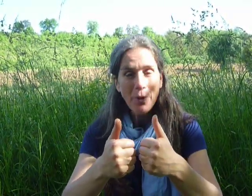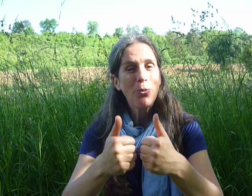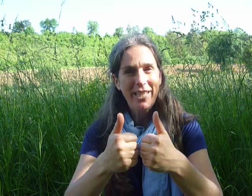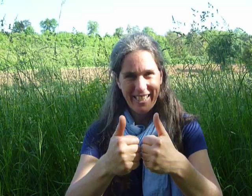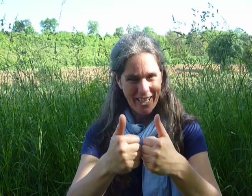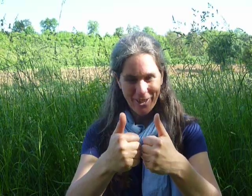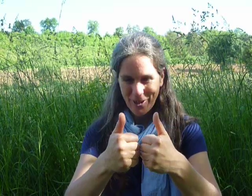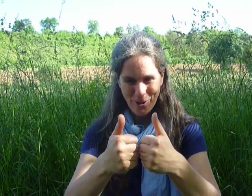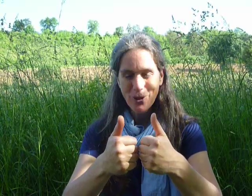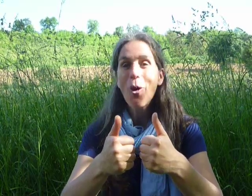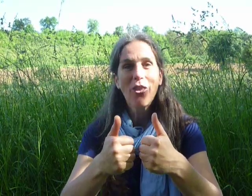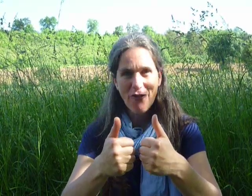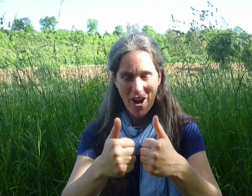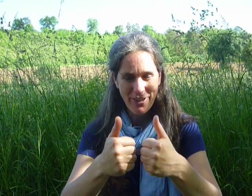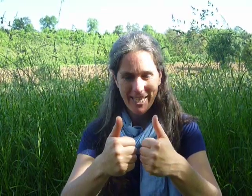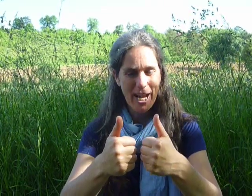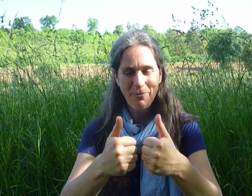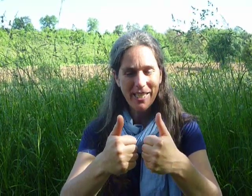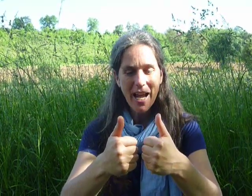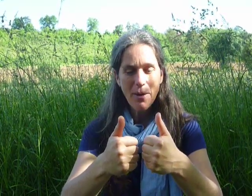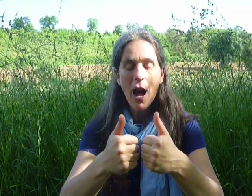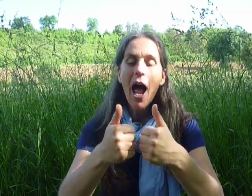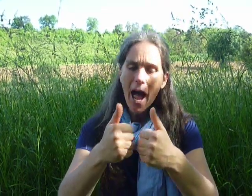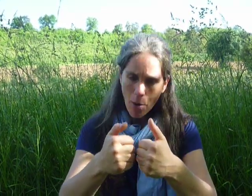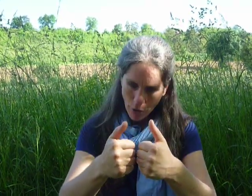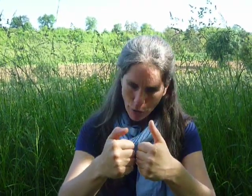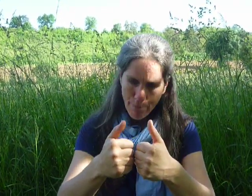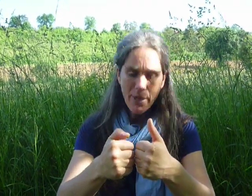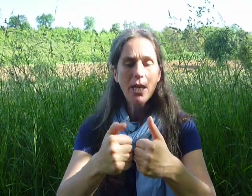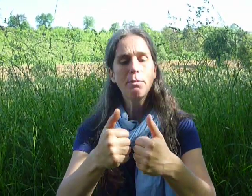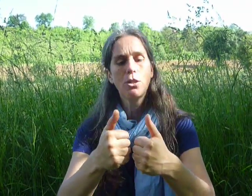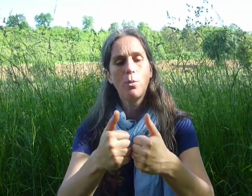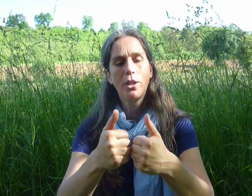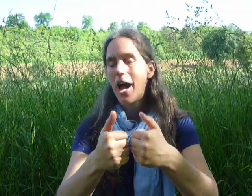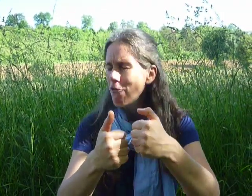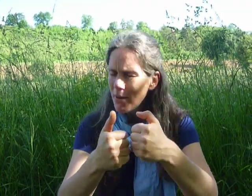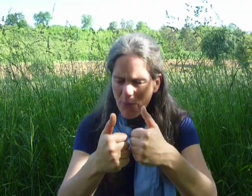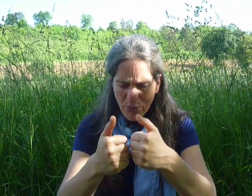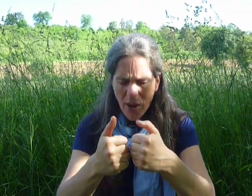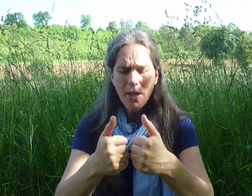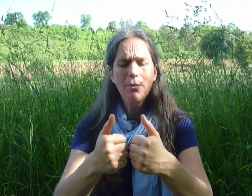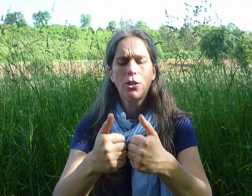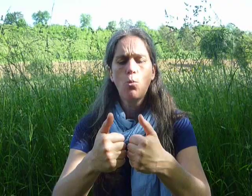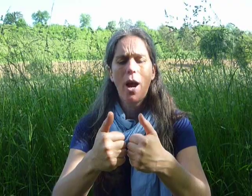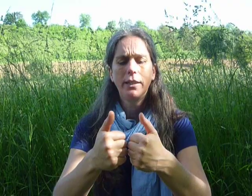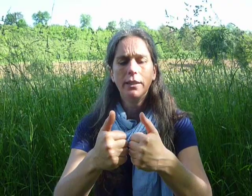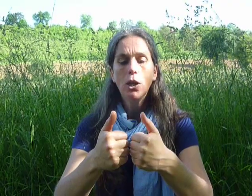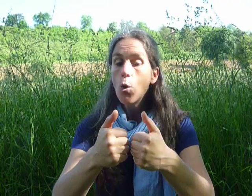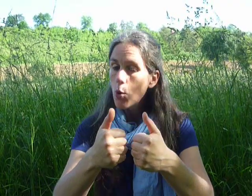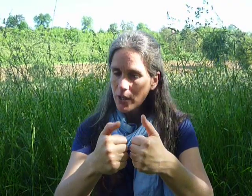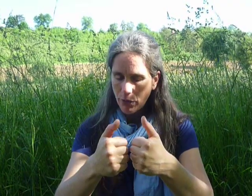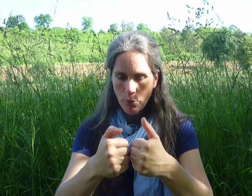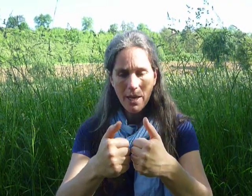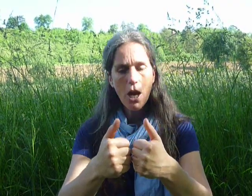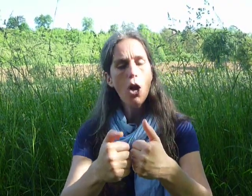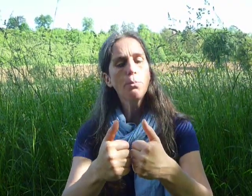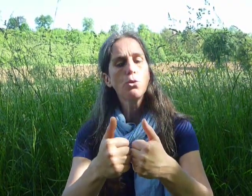We decided to do so at the very same time. How have you been, Mr. Wiggle? I've been fine, Mr. Waggle. What have you been up to?